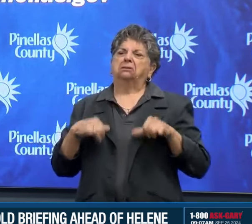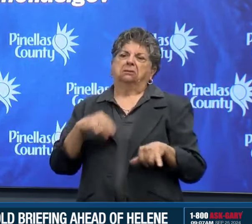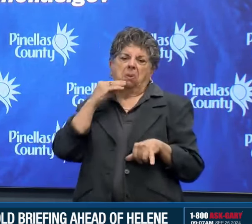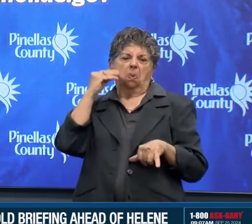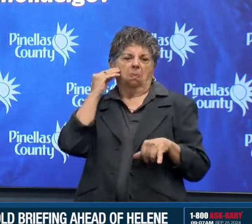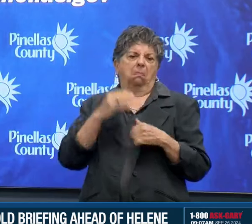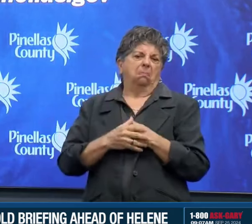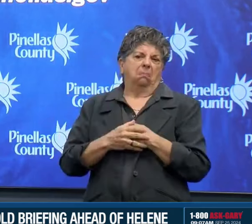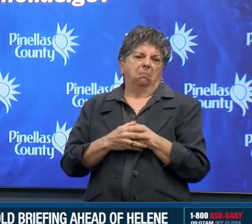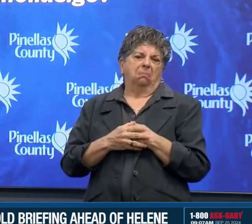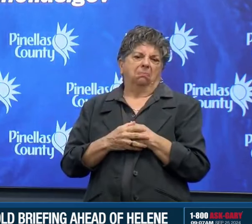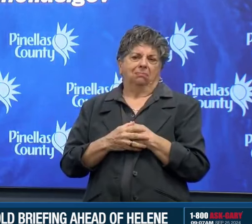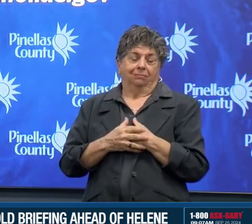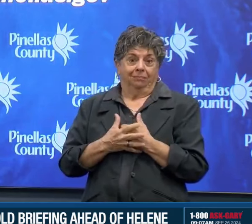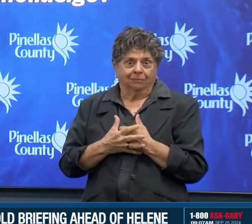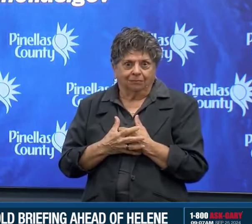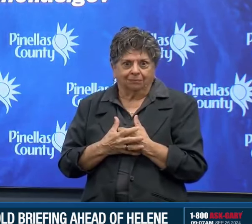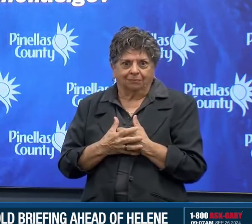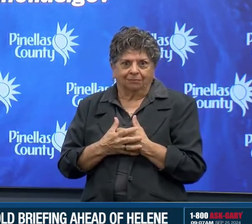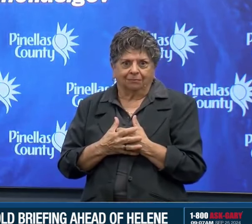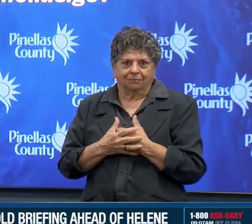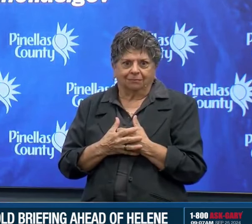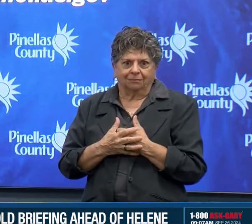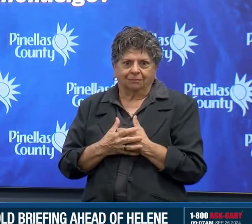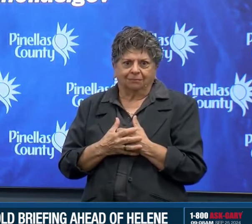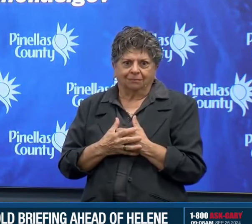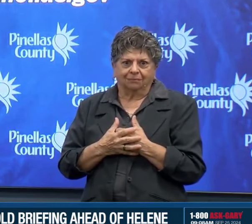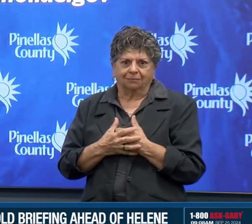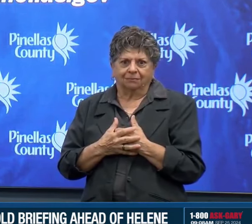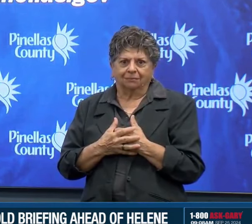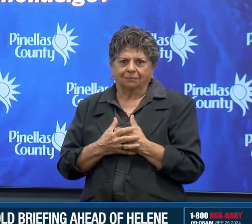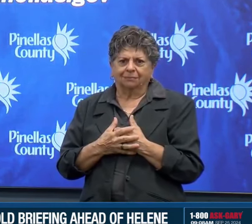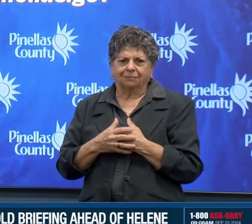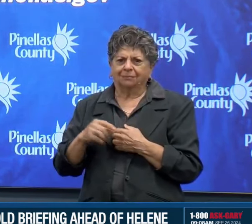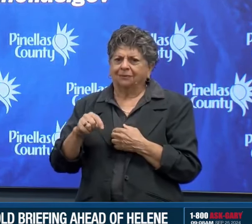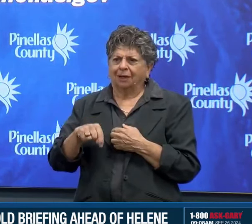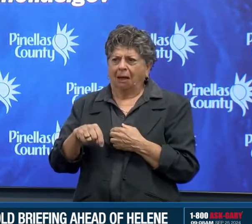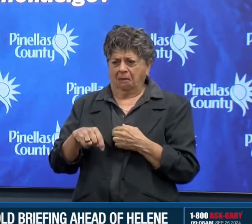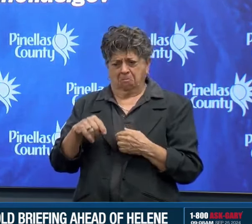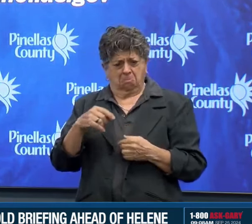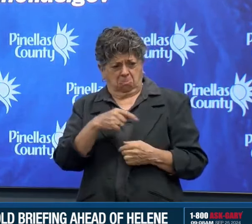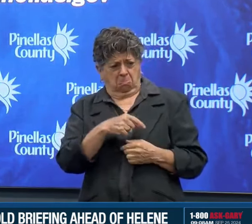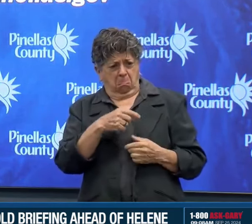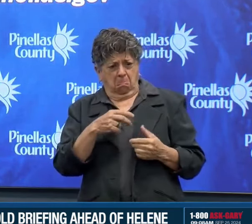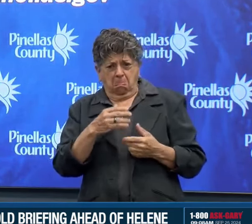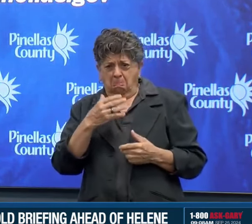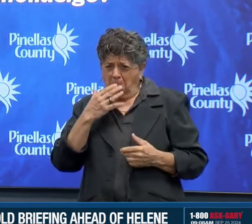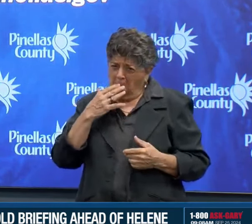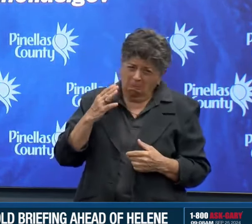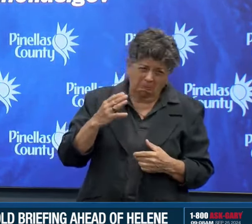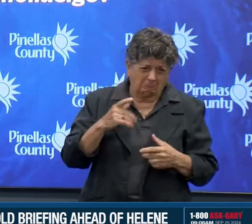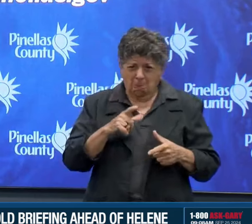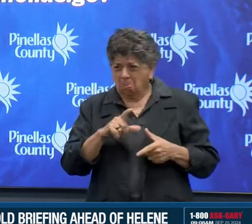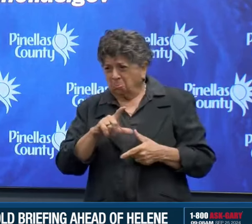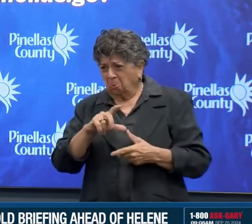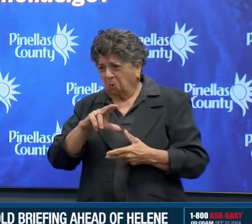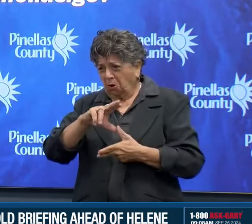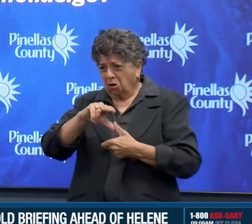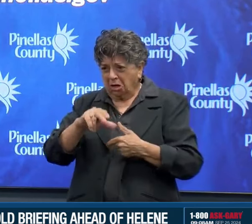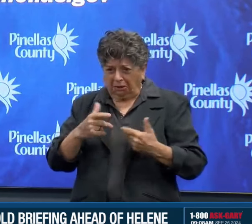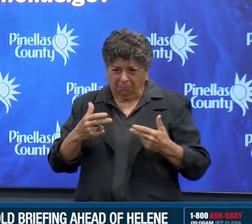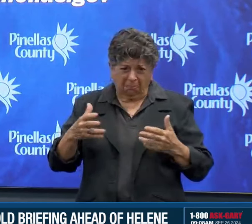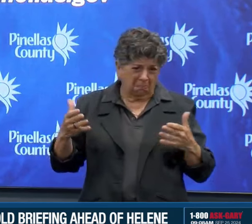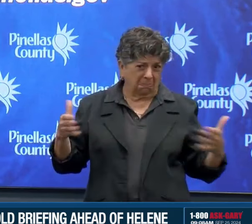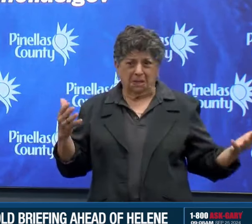people, this is not a huge storm. We are only evacuating zone A. So there's lots of